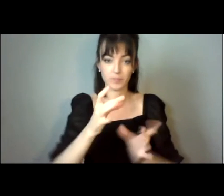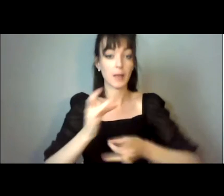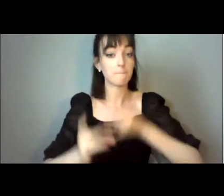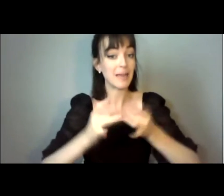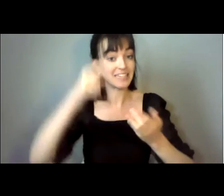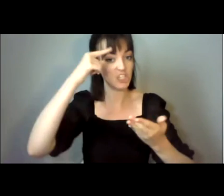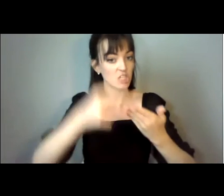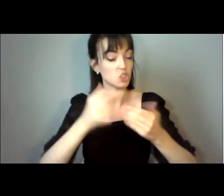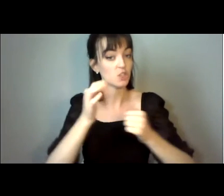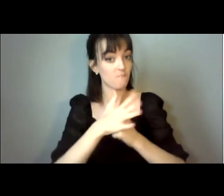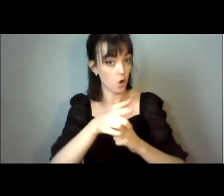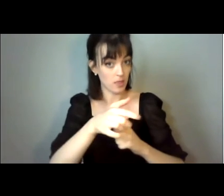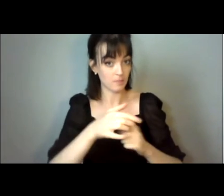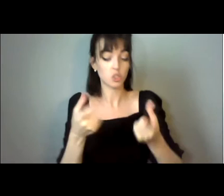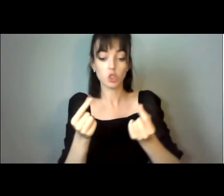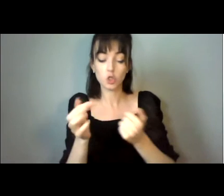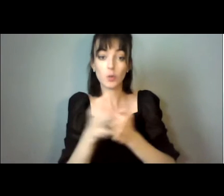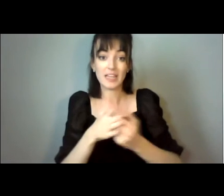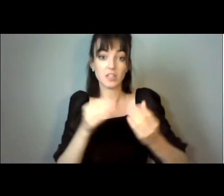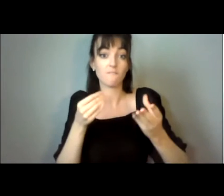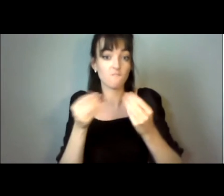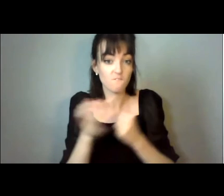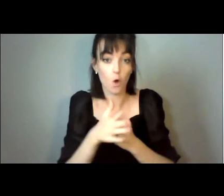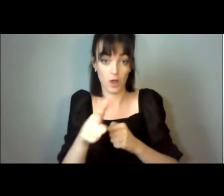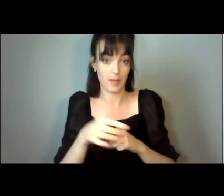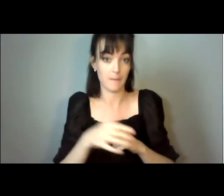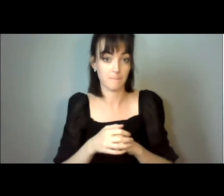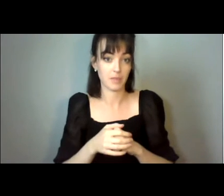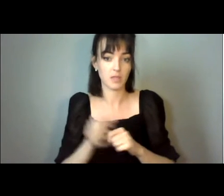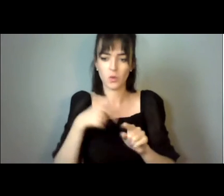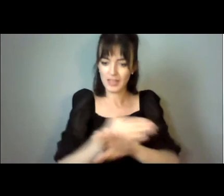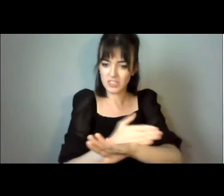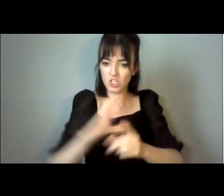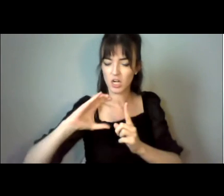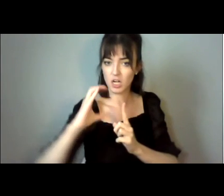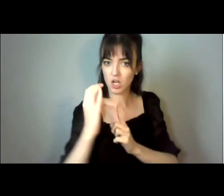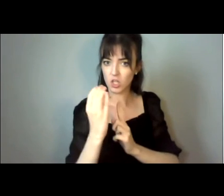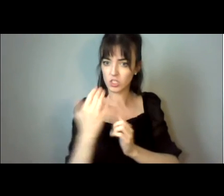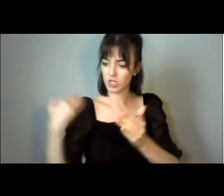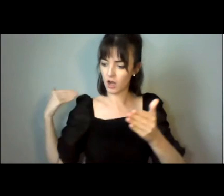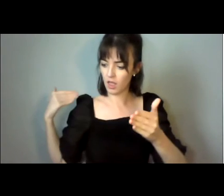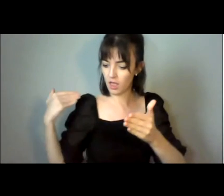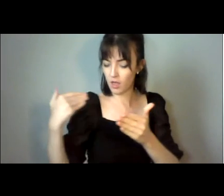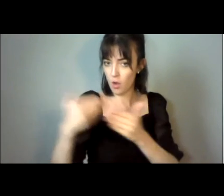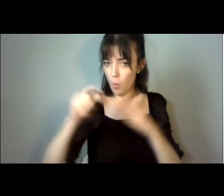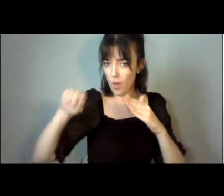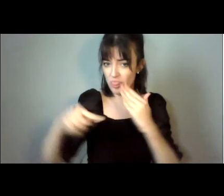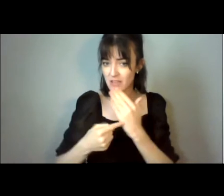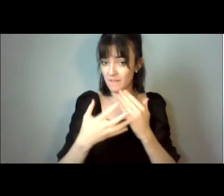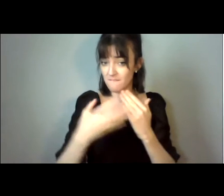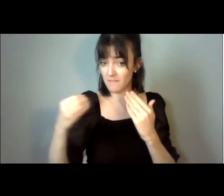instead of them. And that began a culture that began, followed us for 1500 years, an expectation